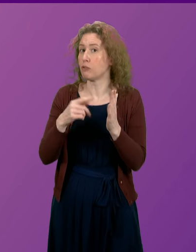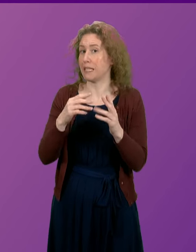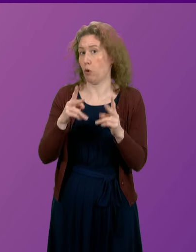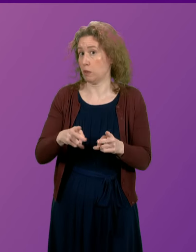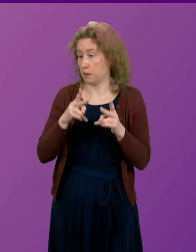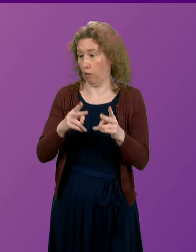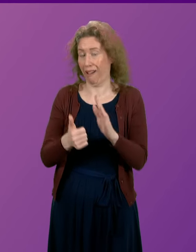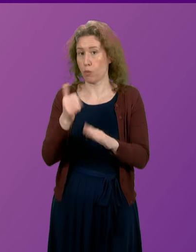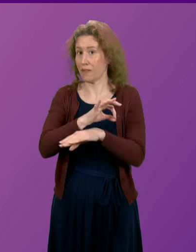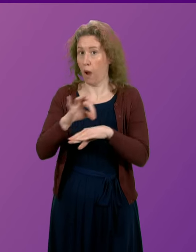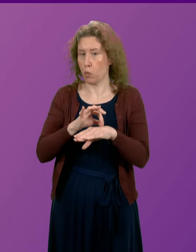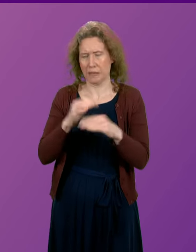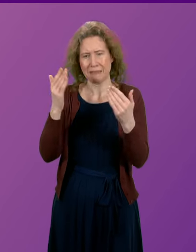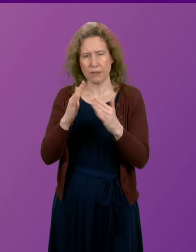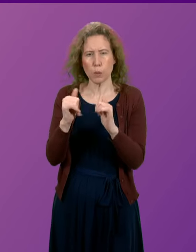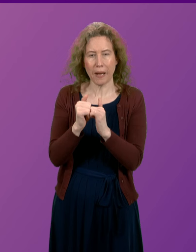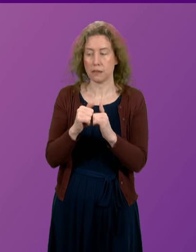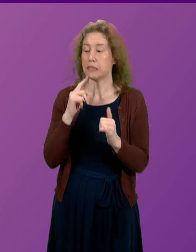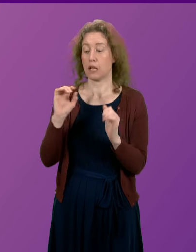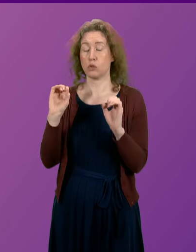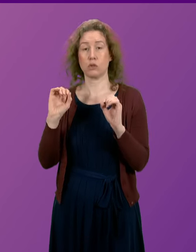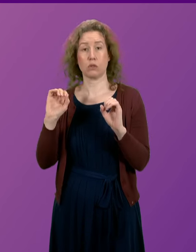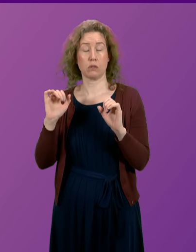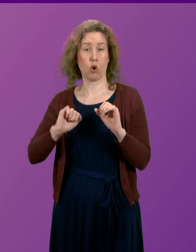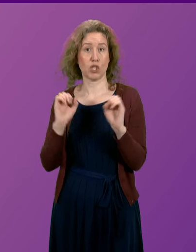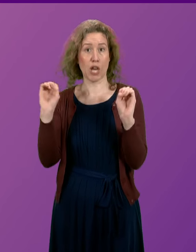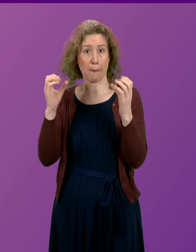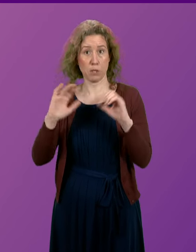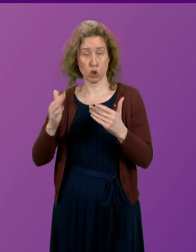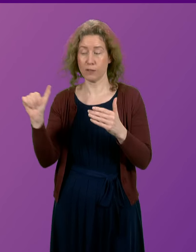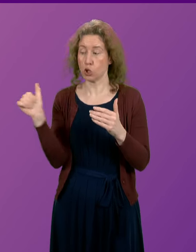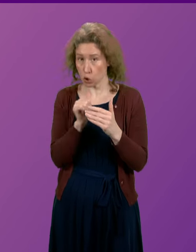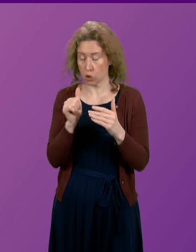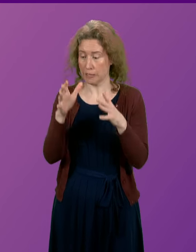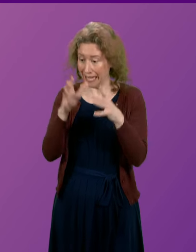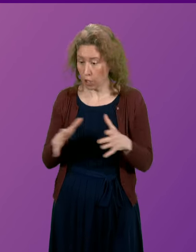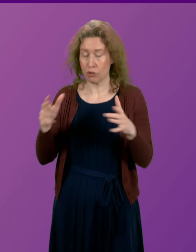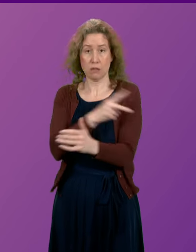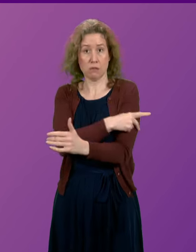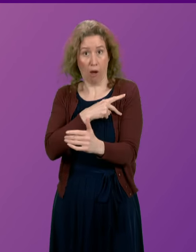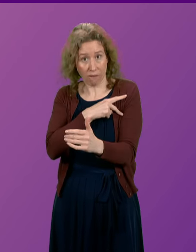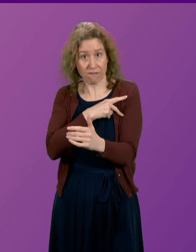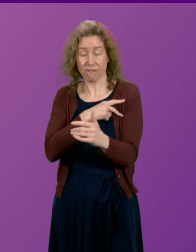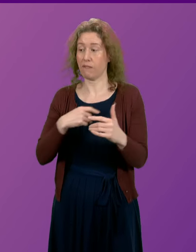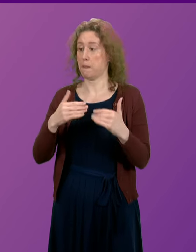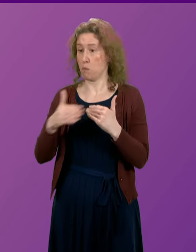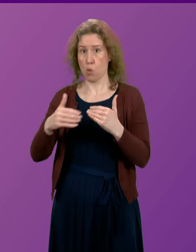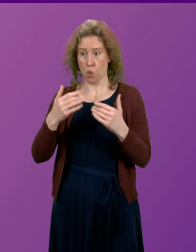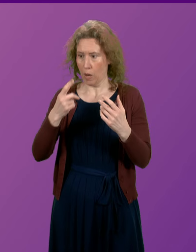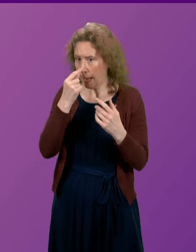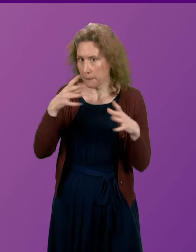-of-hours period. It said the Scottish Ambulance Service should increase its paramedic staff capacity and capability